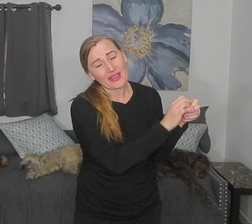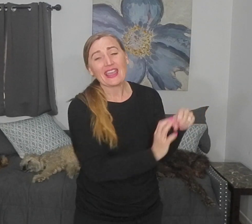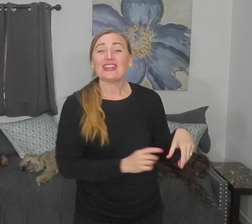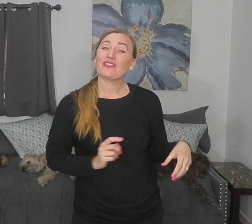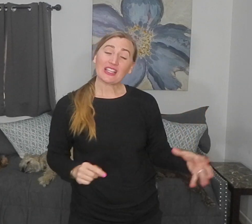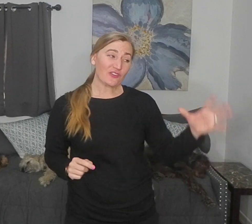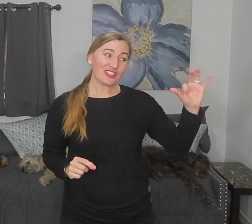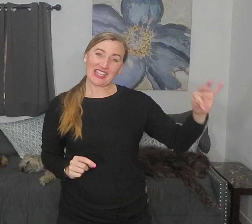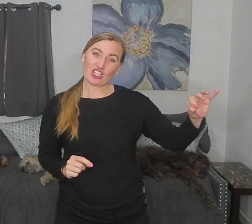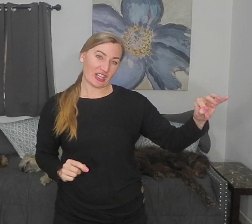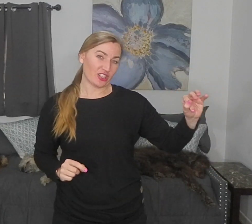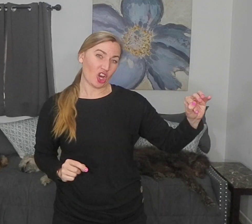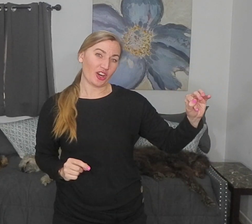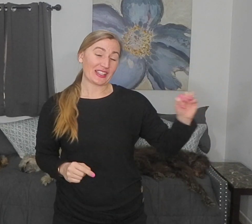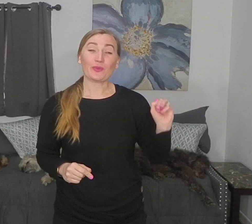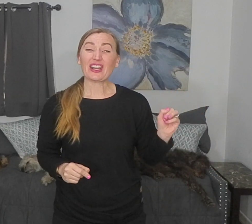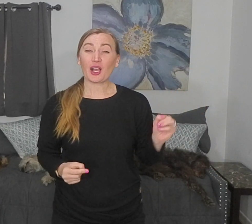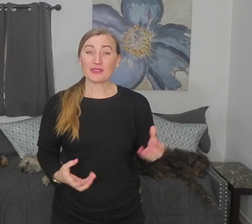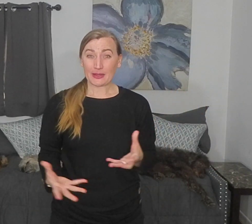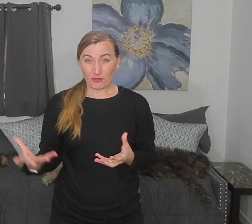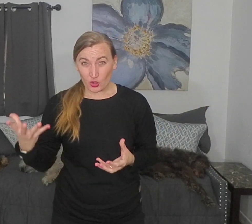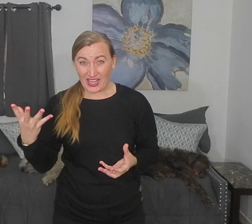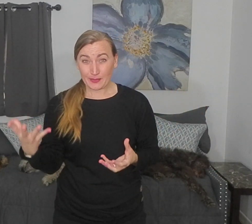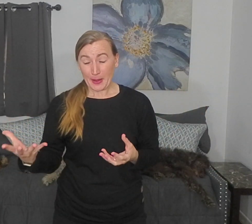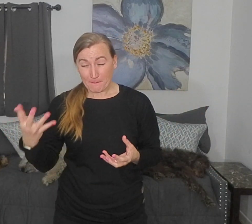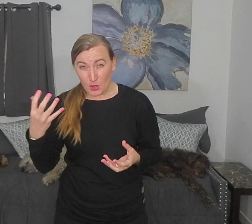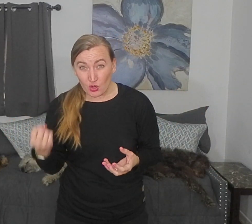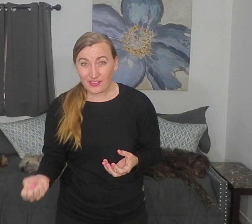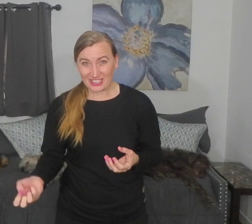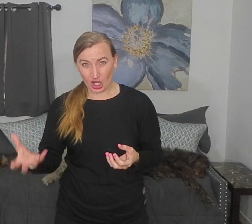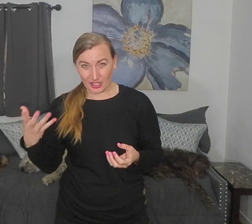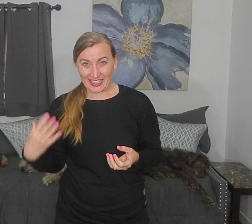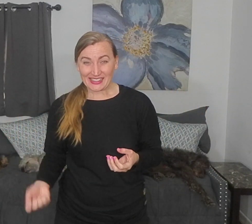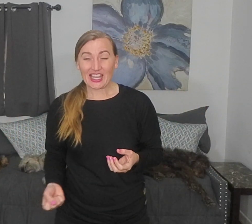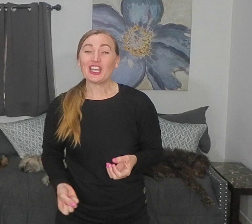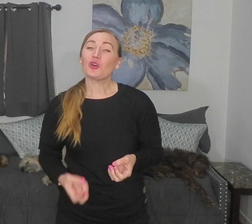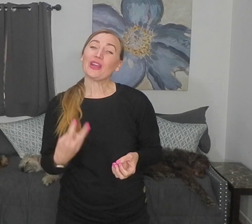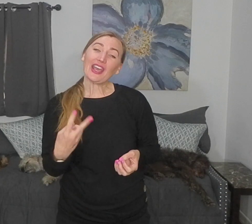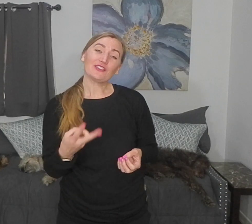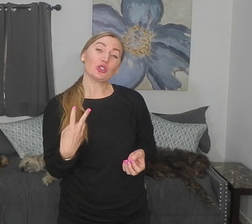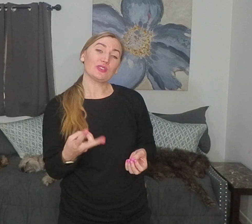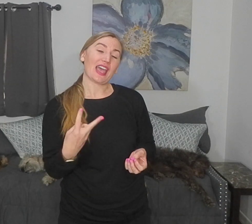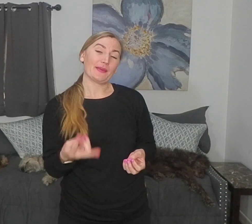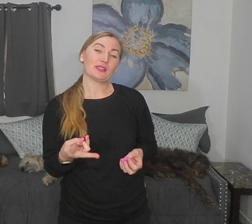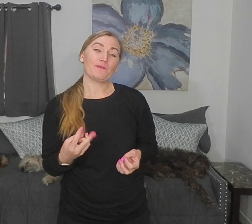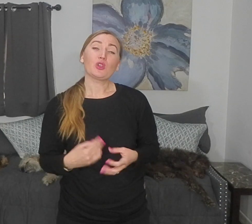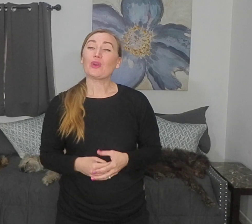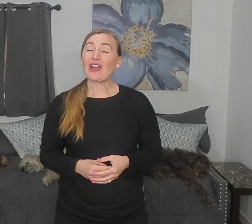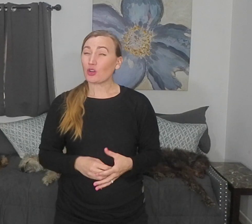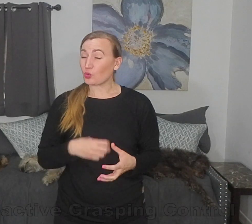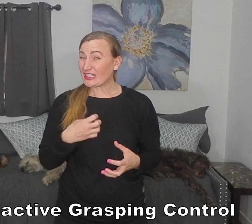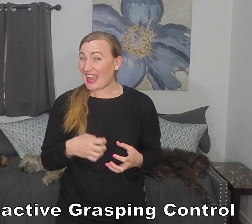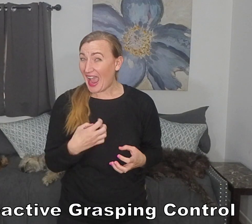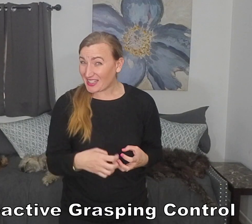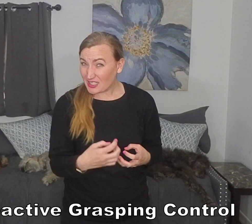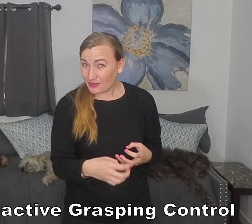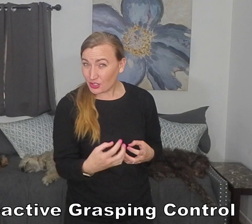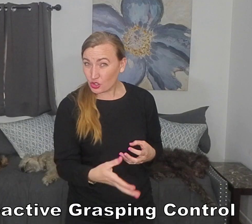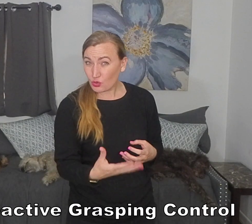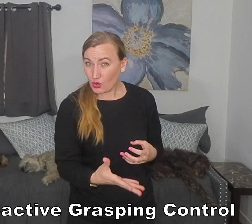Now that's for stationary targets. When it comes time for grasping moving targets, we have two types. We have a reactive control.